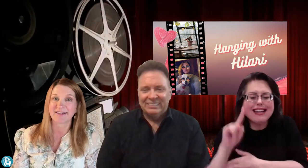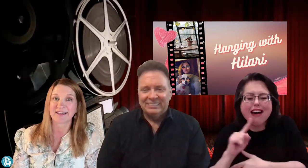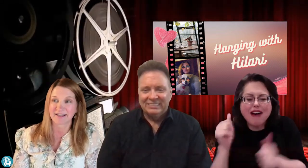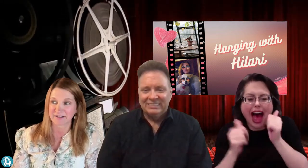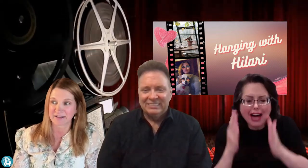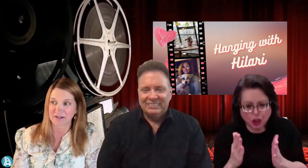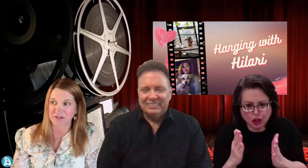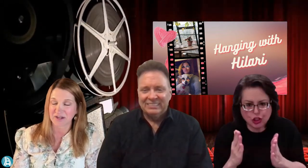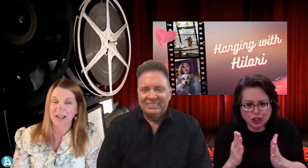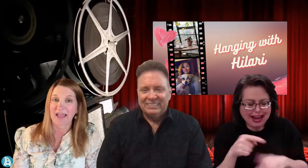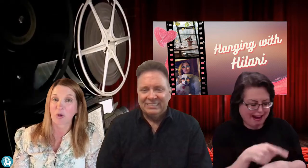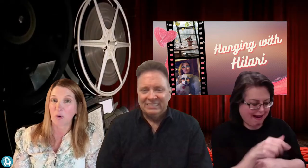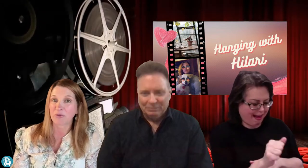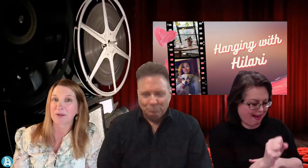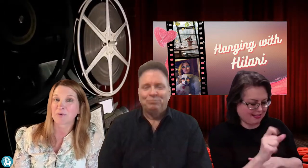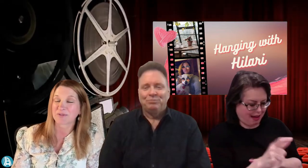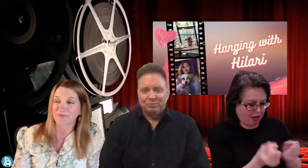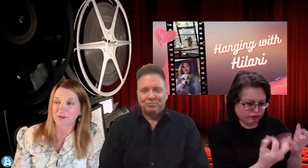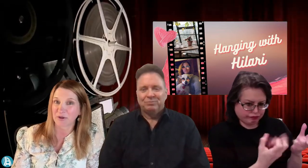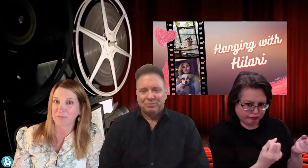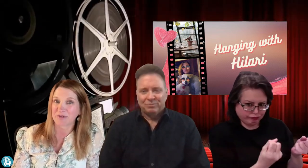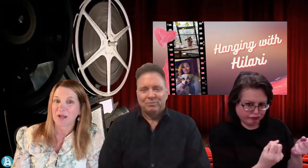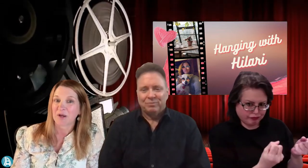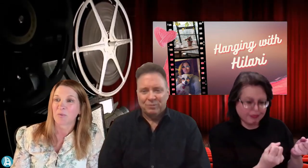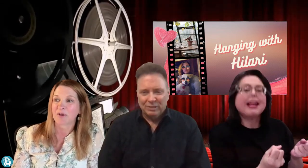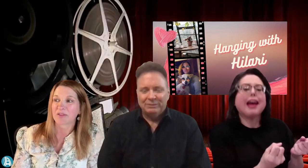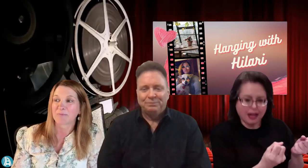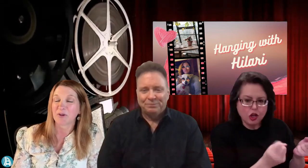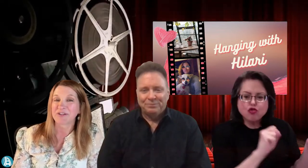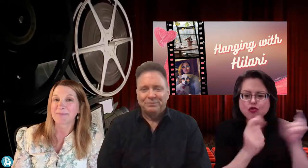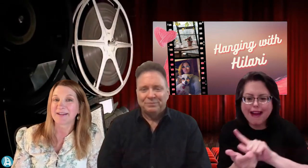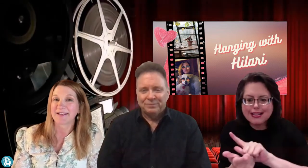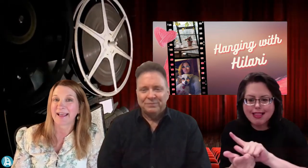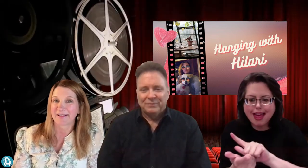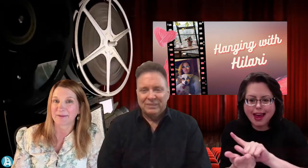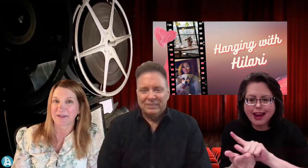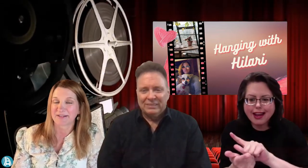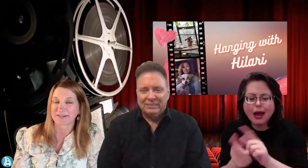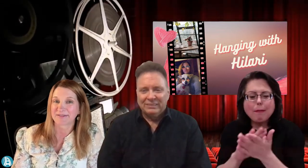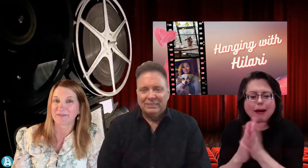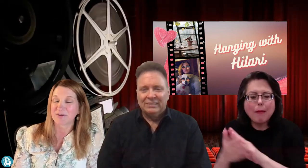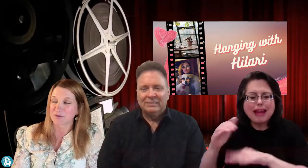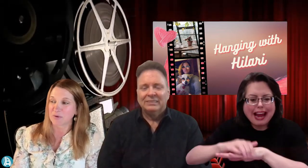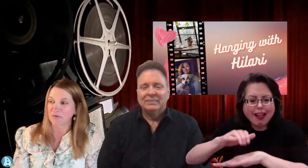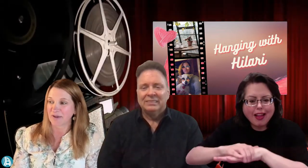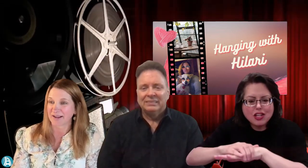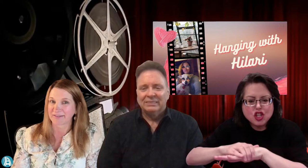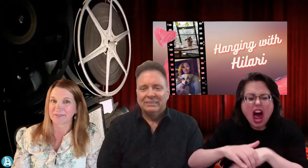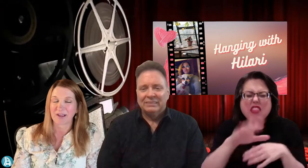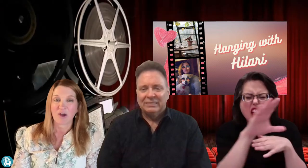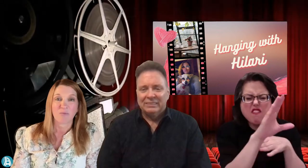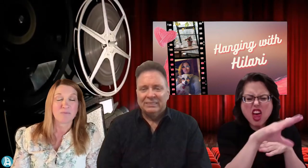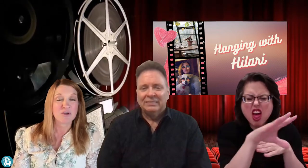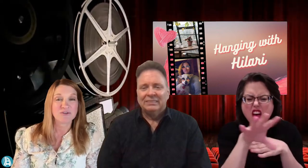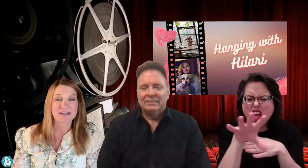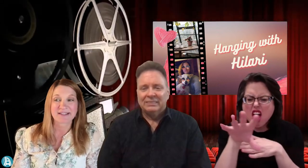into English. And the whole thing was filmed with multimedia elements, visual effects, music,